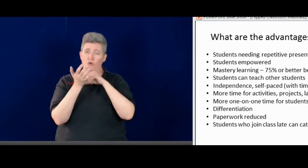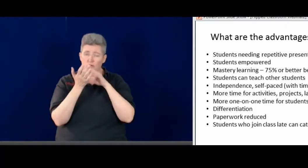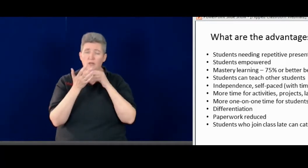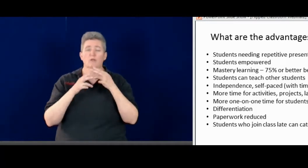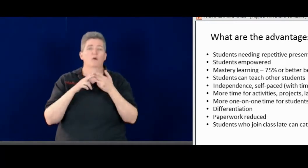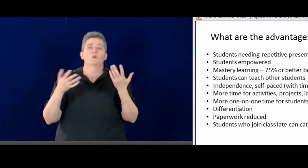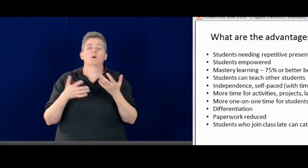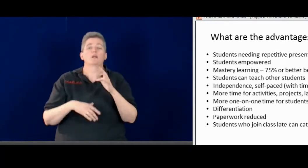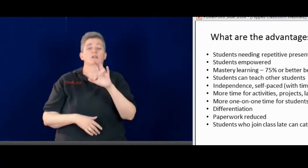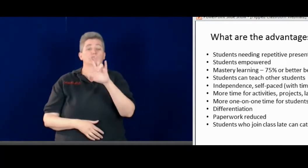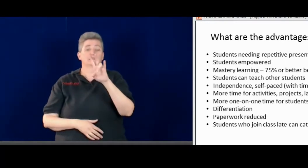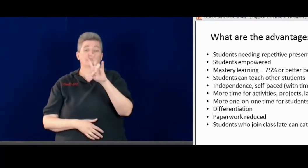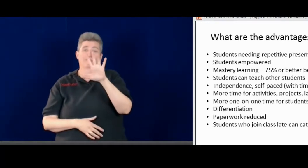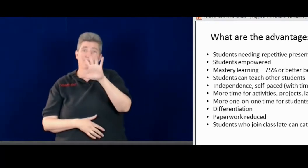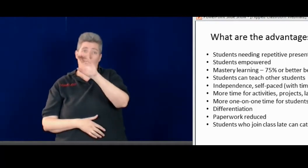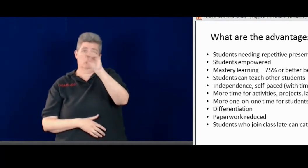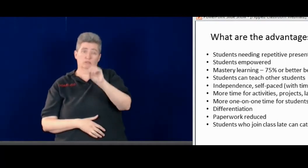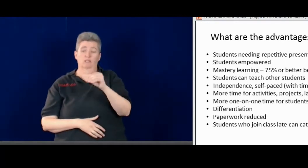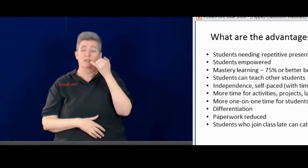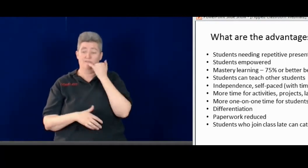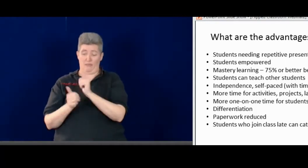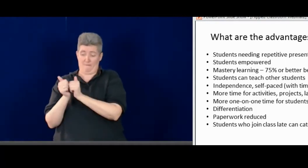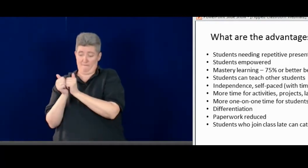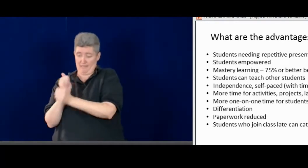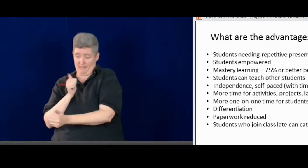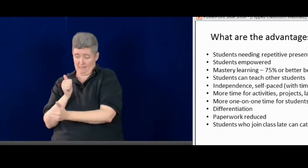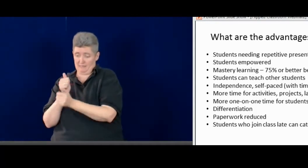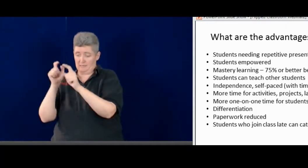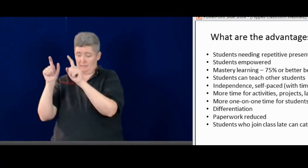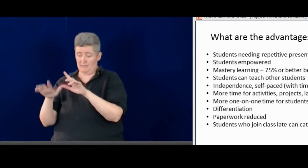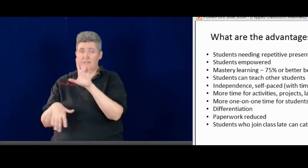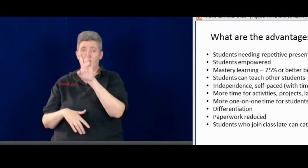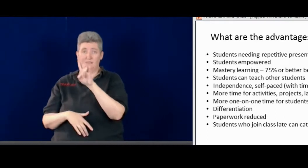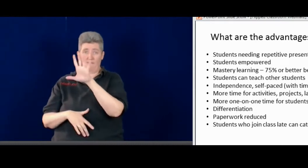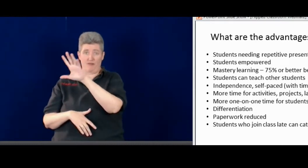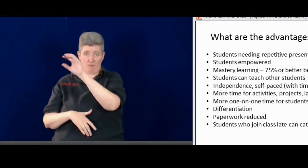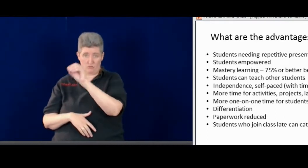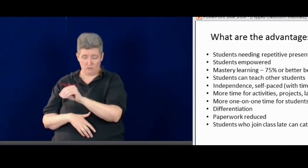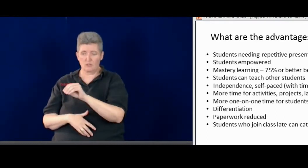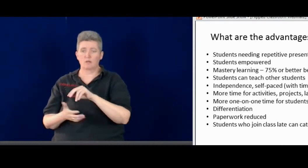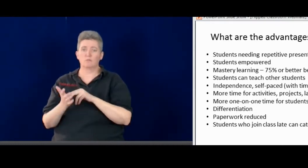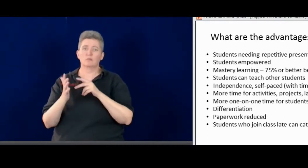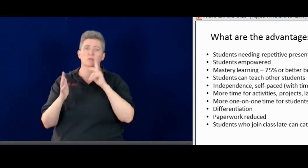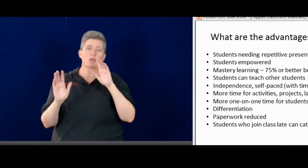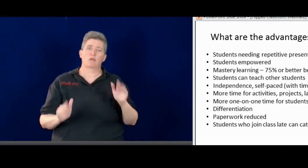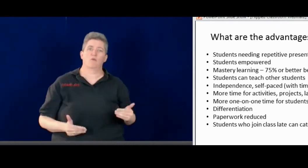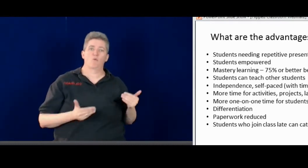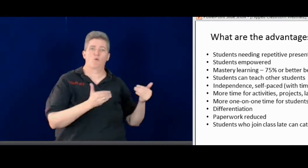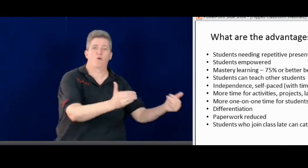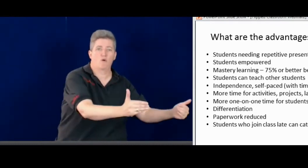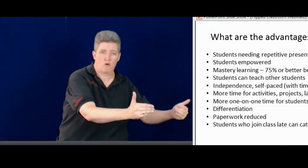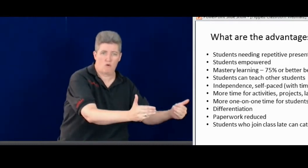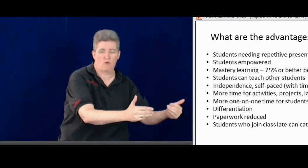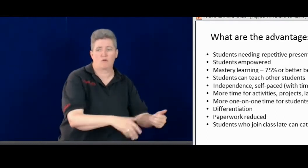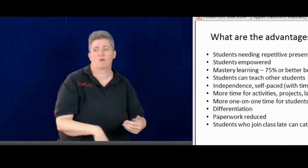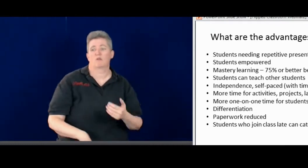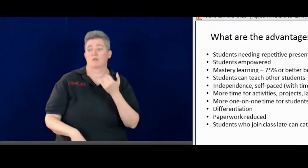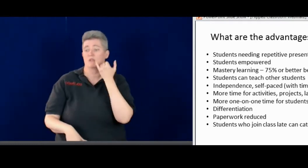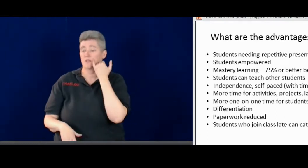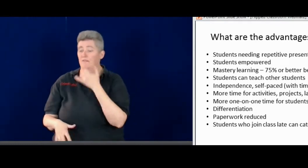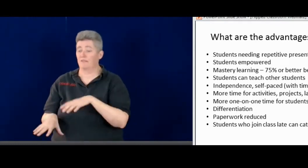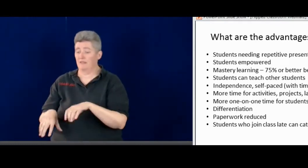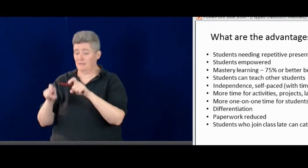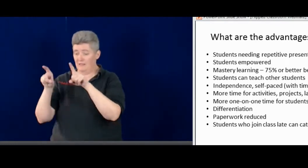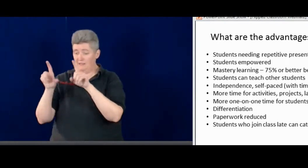And I tend to use mastery learning. Just 75% is needed or better to move on